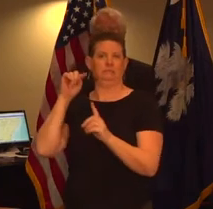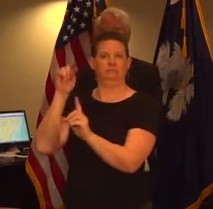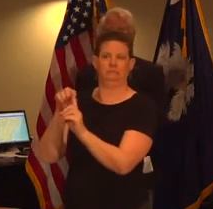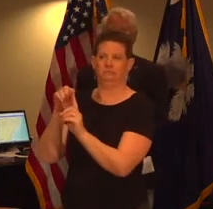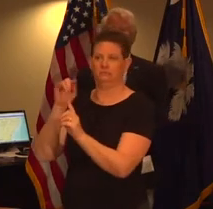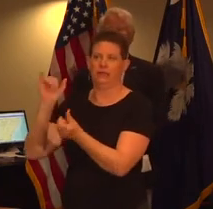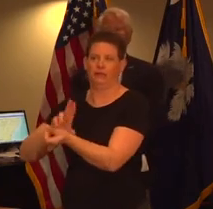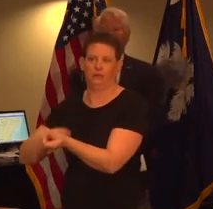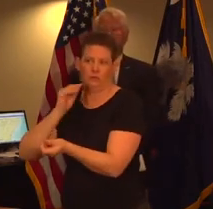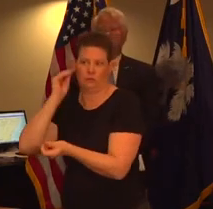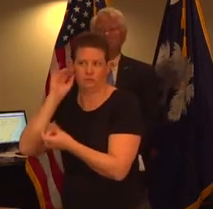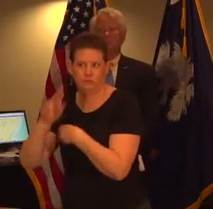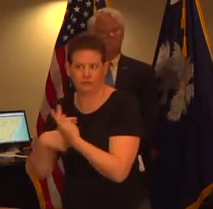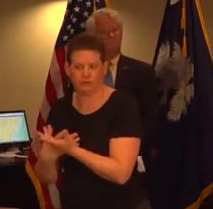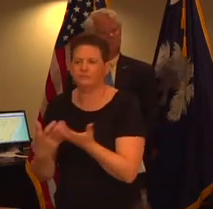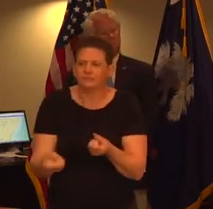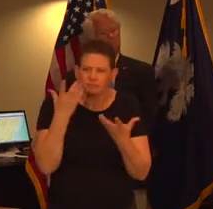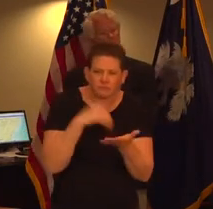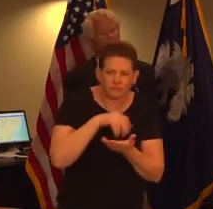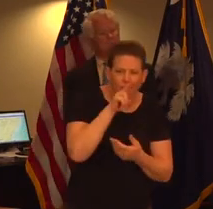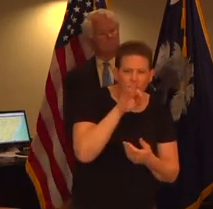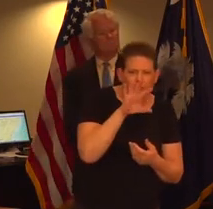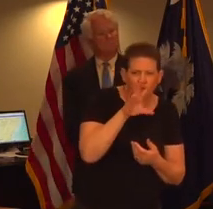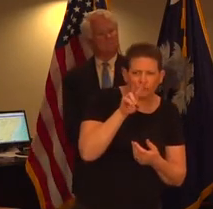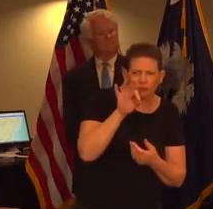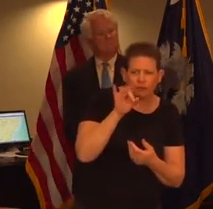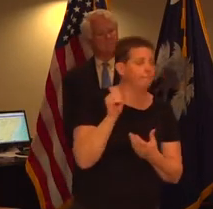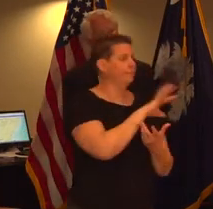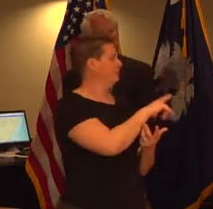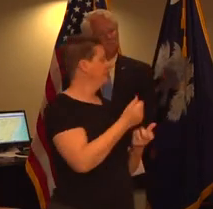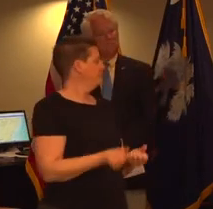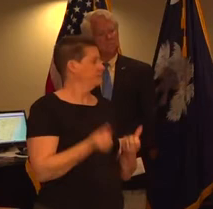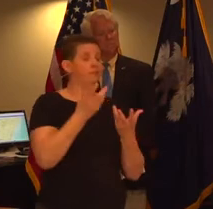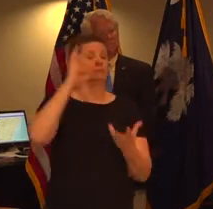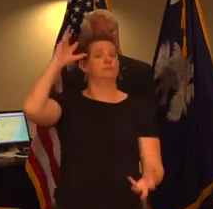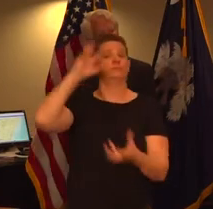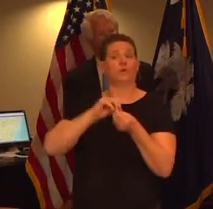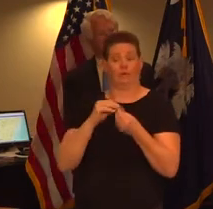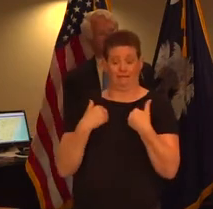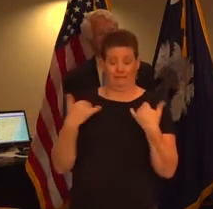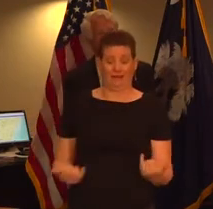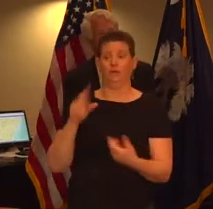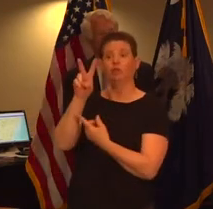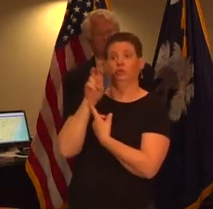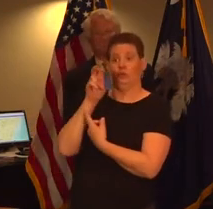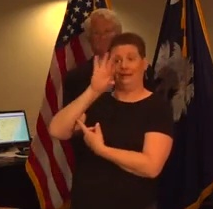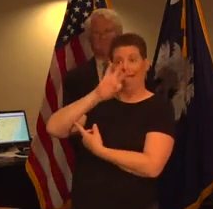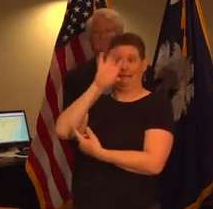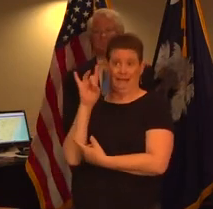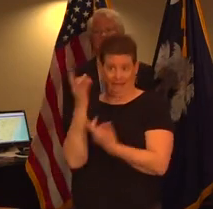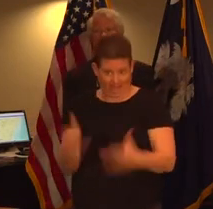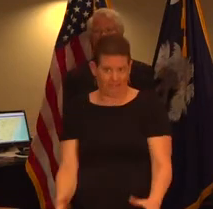again is it 295 or 298 the total number of cases that we are reporting now is 298